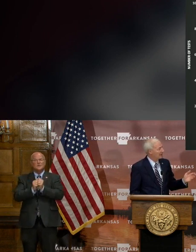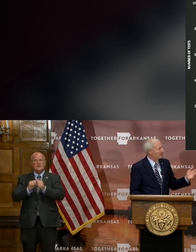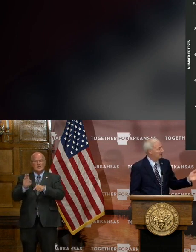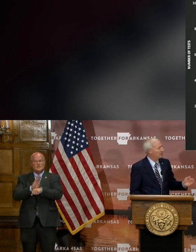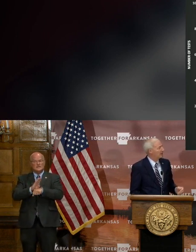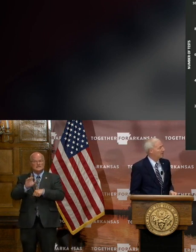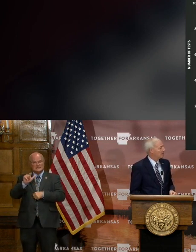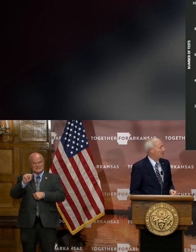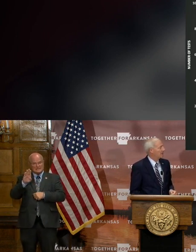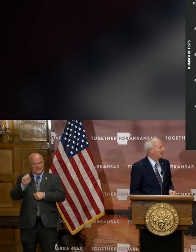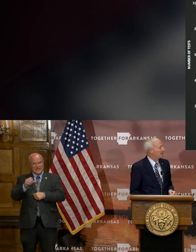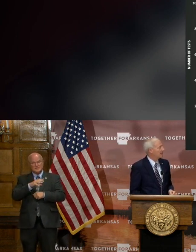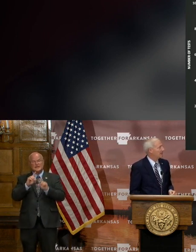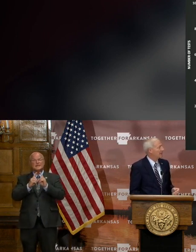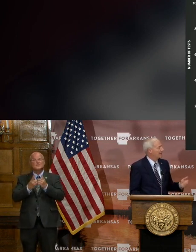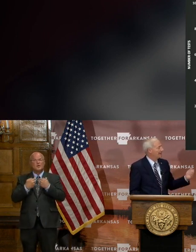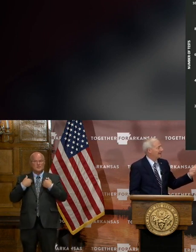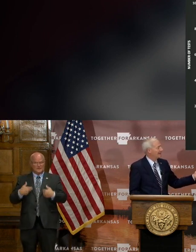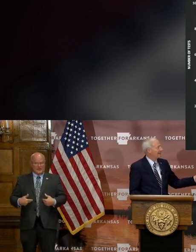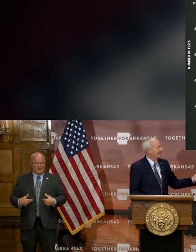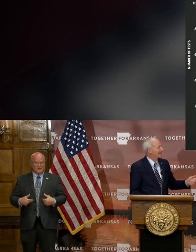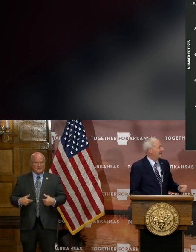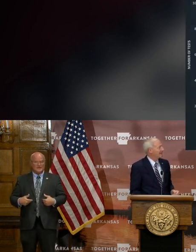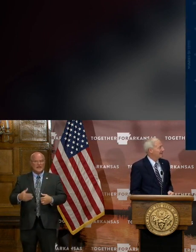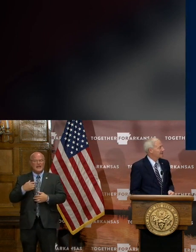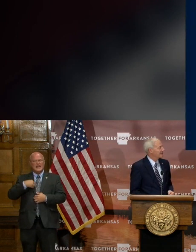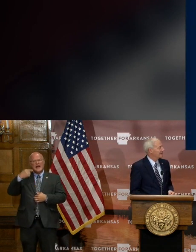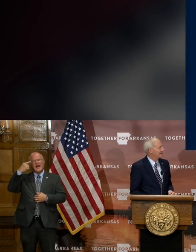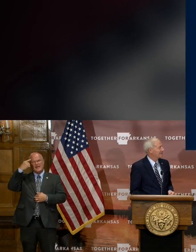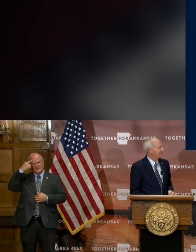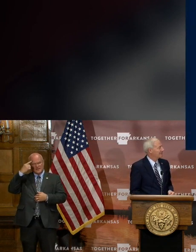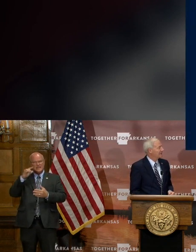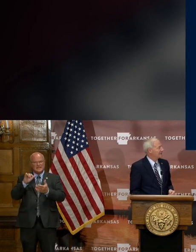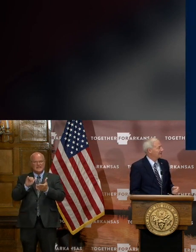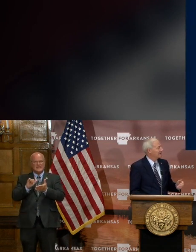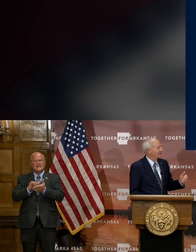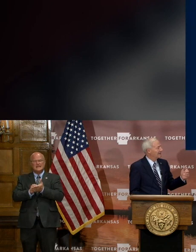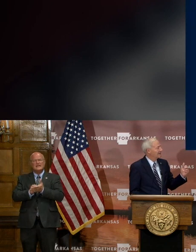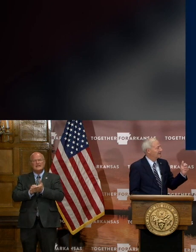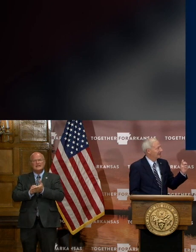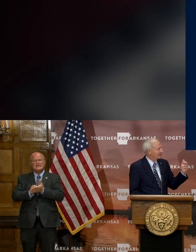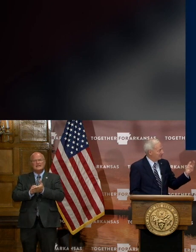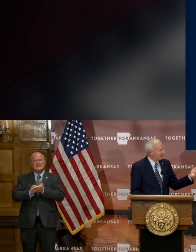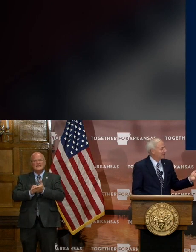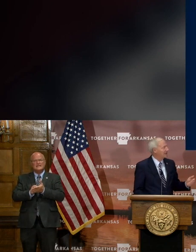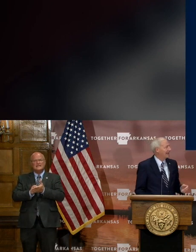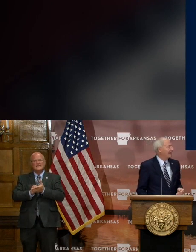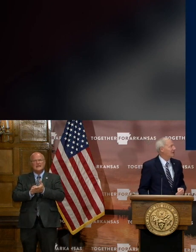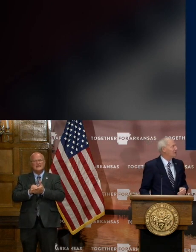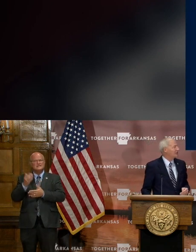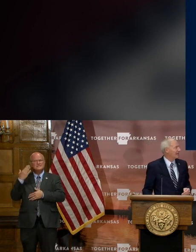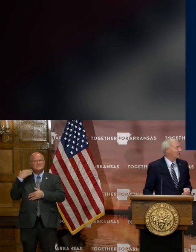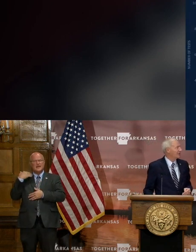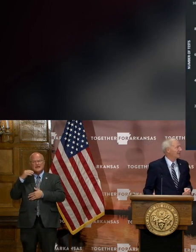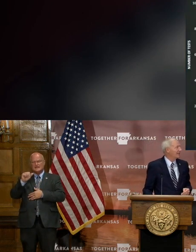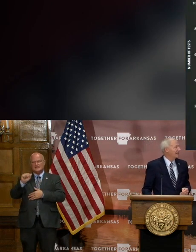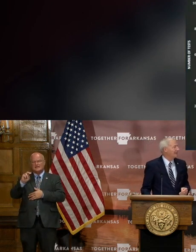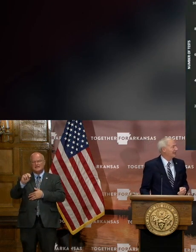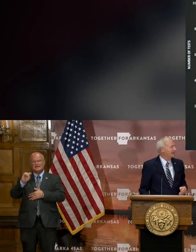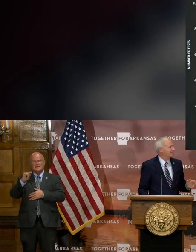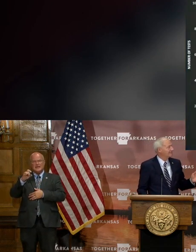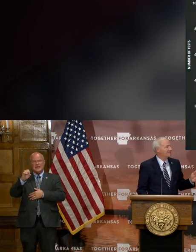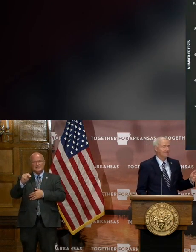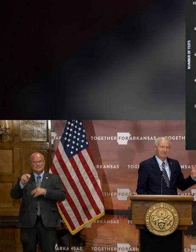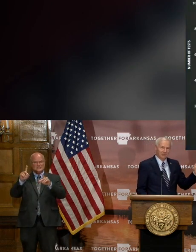commercial labs and with our Department of Health. And I think that's in back on the antigen testing.